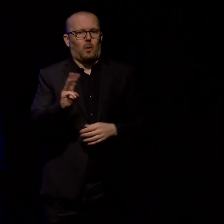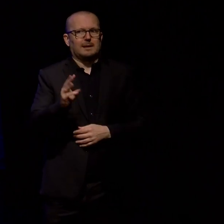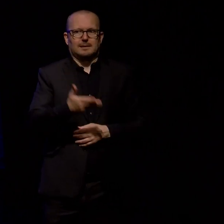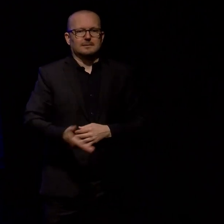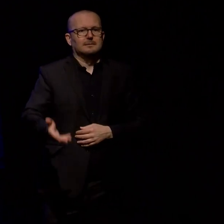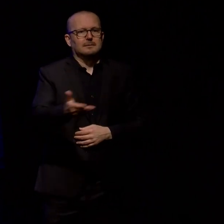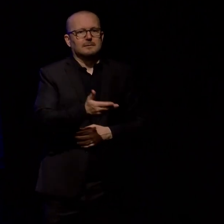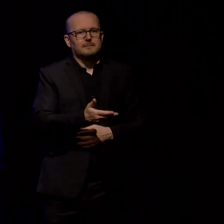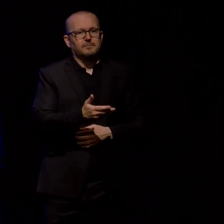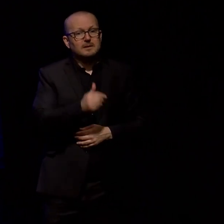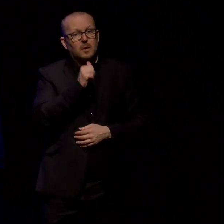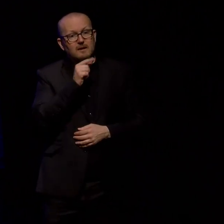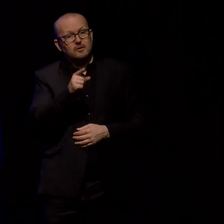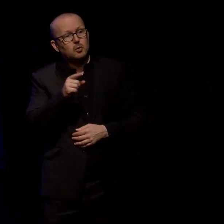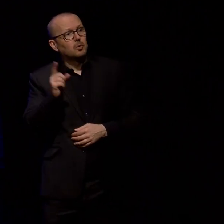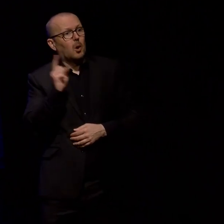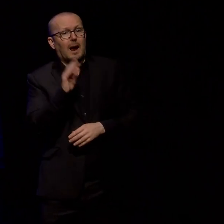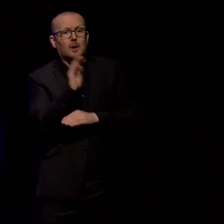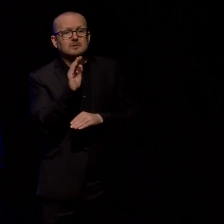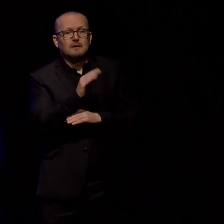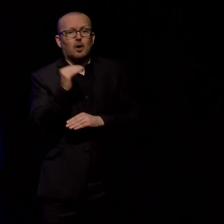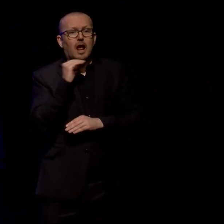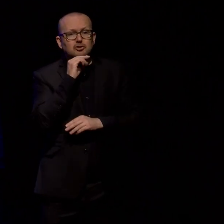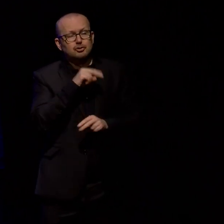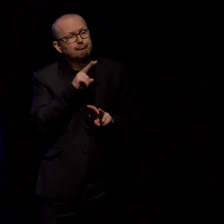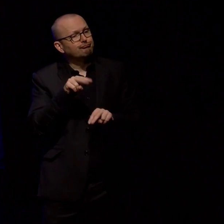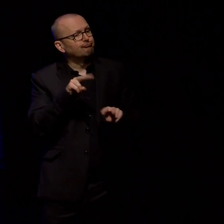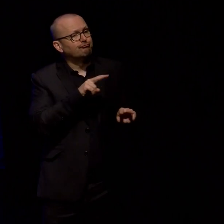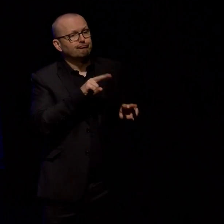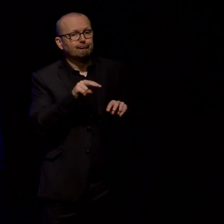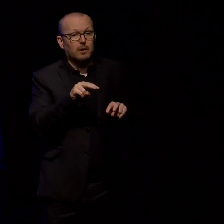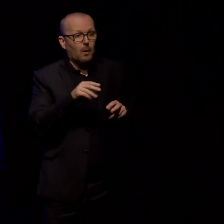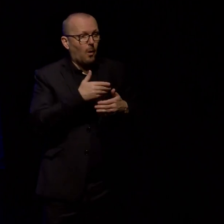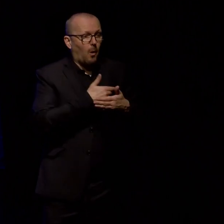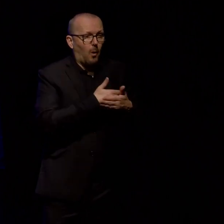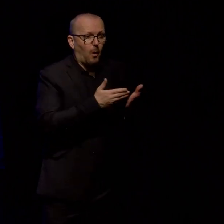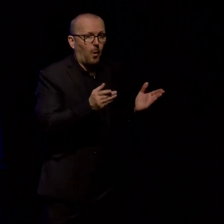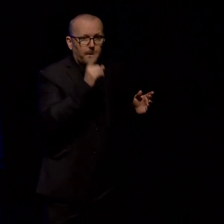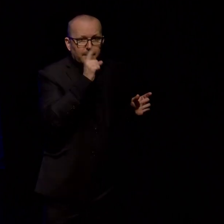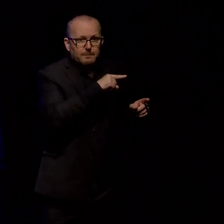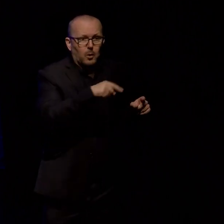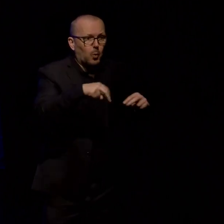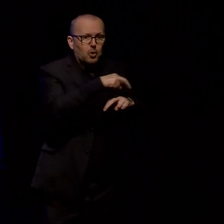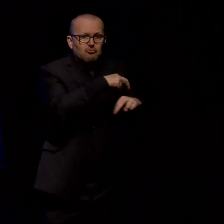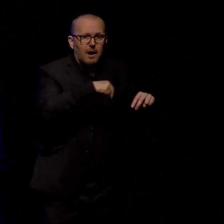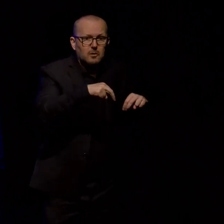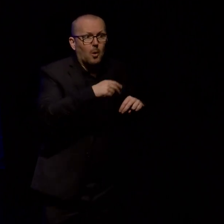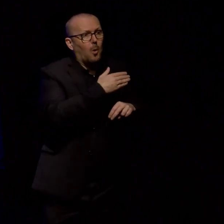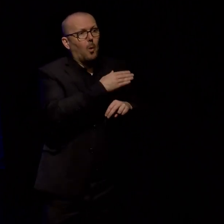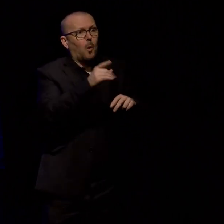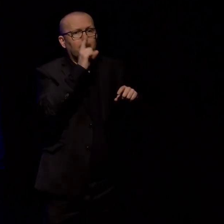outside and imagine every person on the street and all the people in all the houses and all the offices